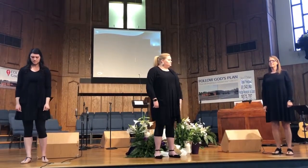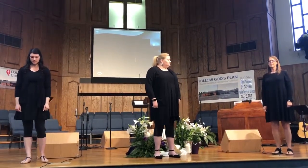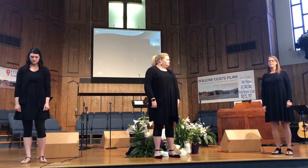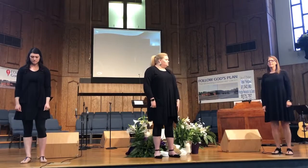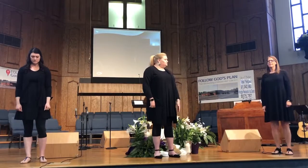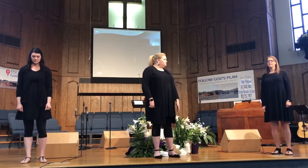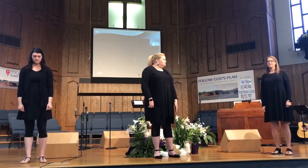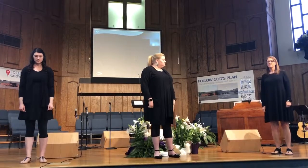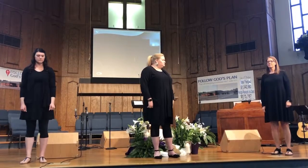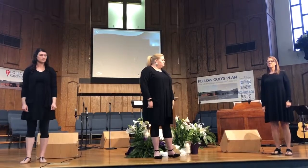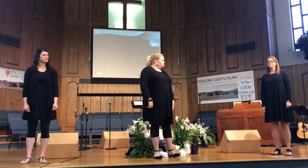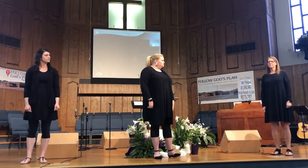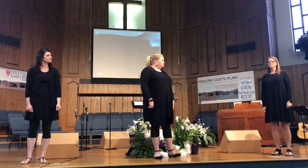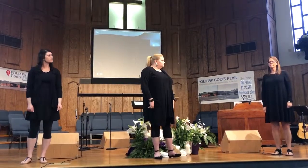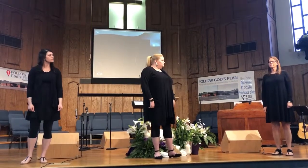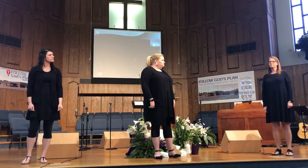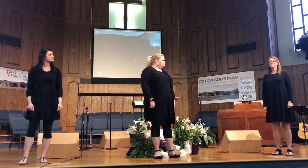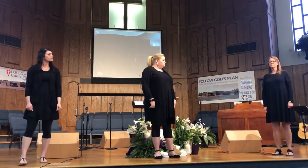Parade!